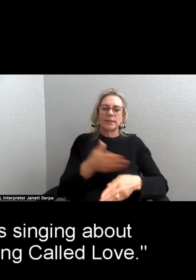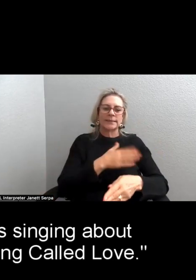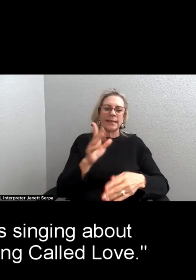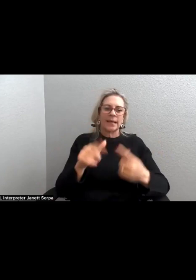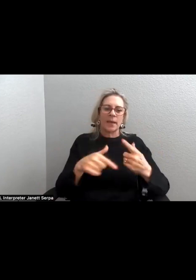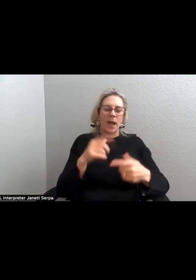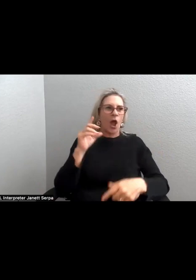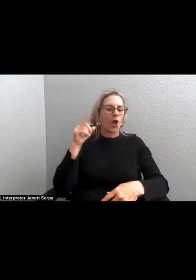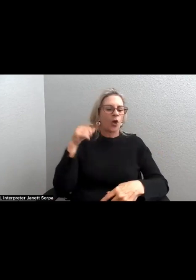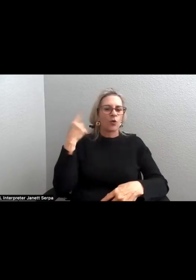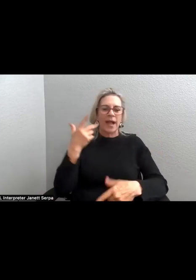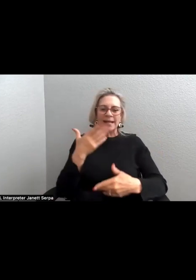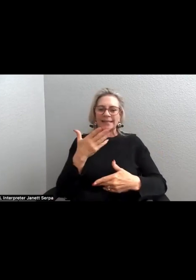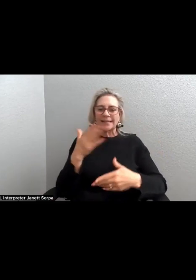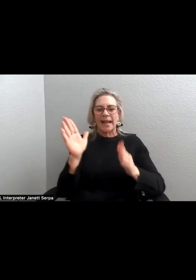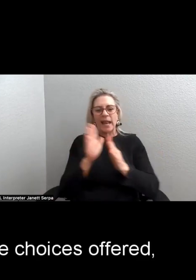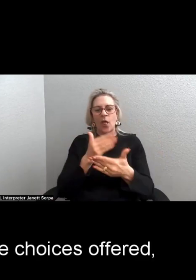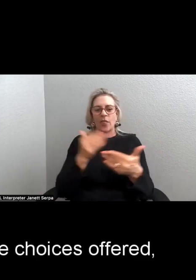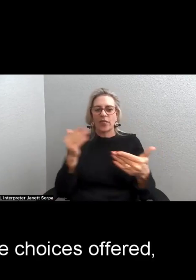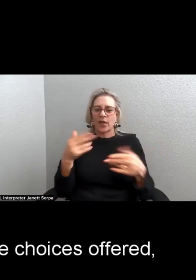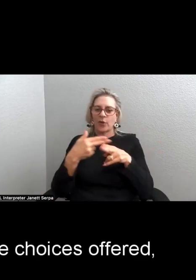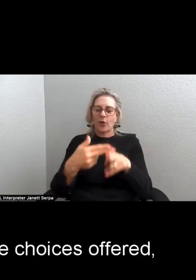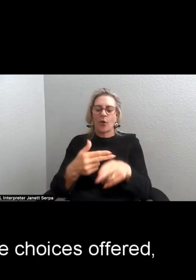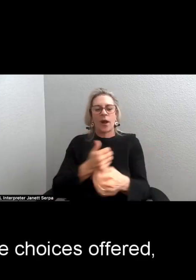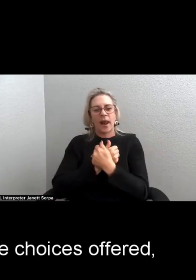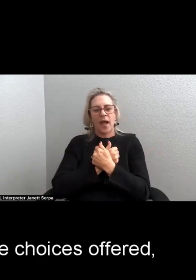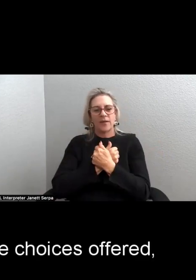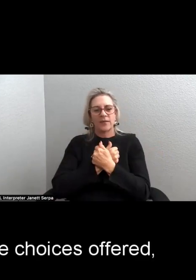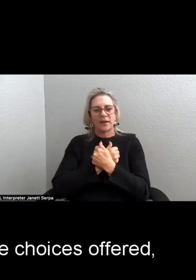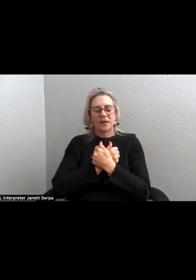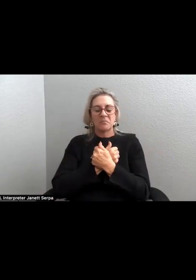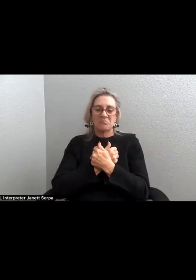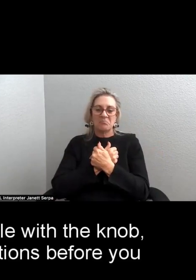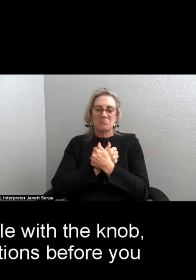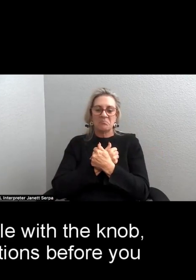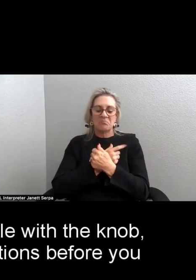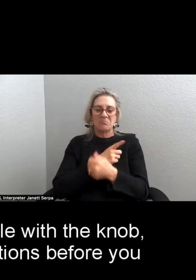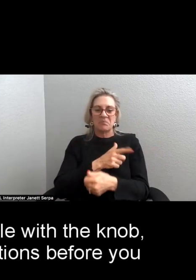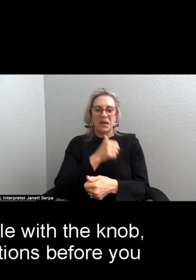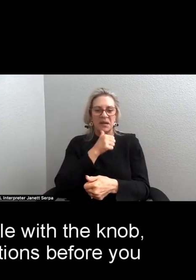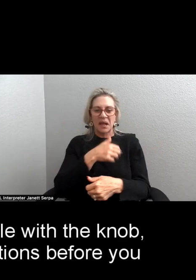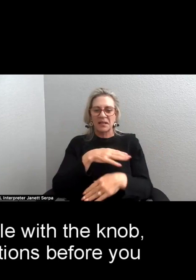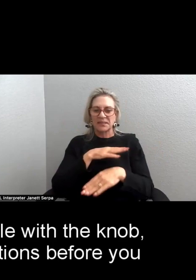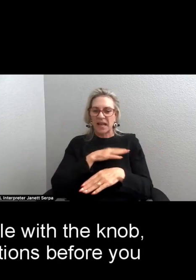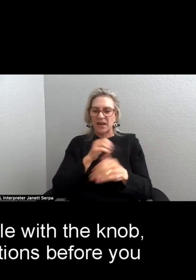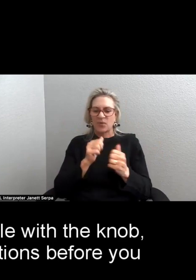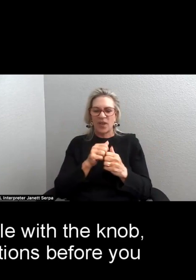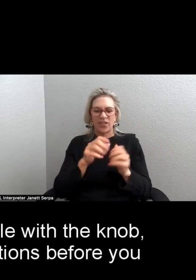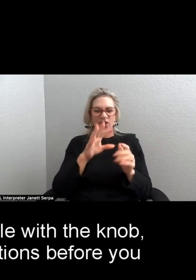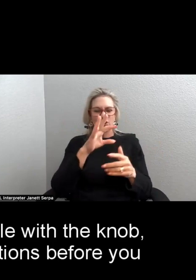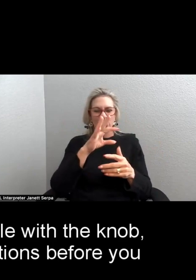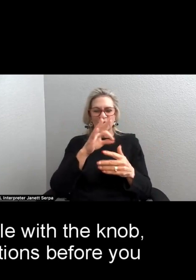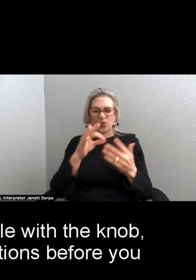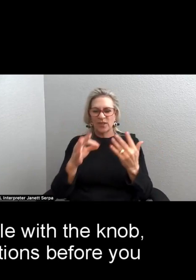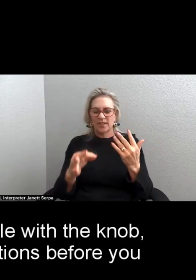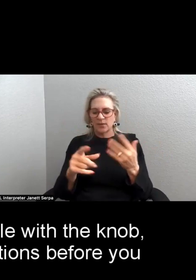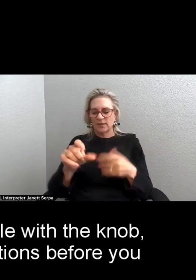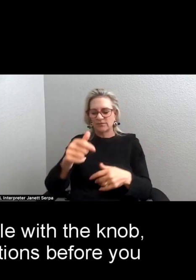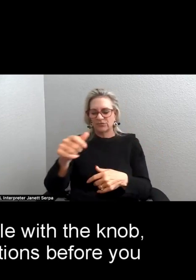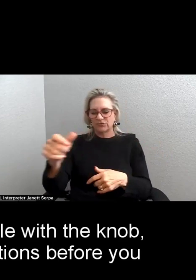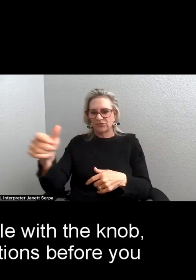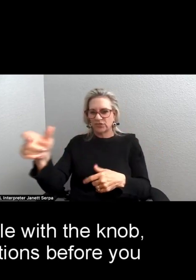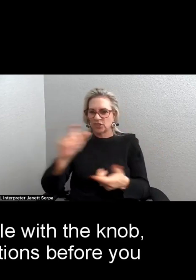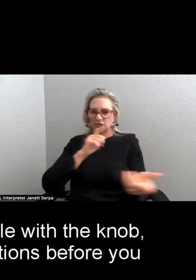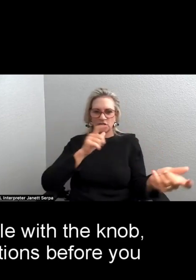thing called love. Bissatisfied with the choices offered, you fiddle and fiddle with the knob, changing